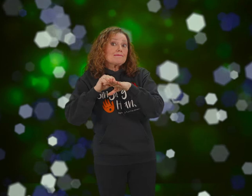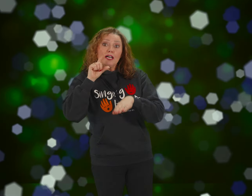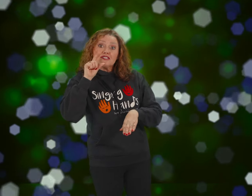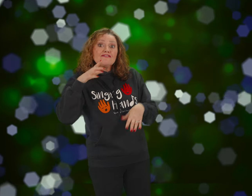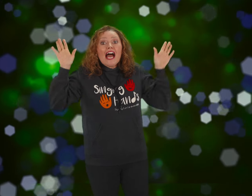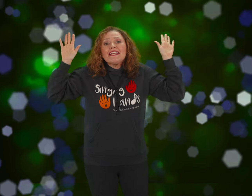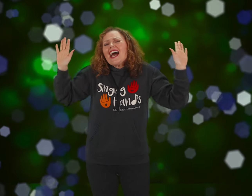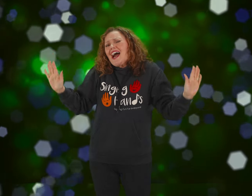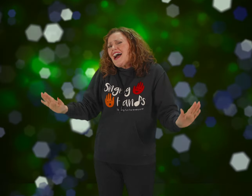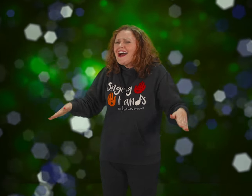and birds are flying